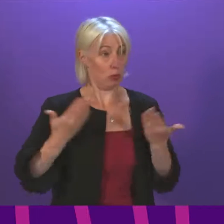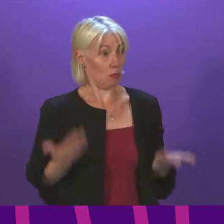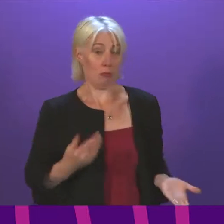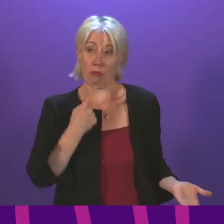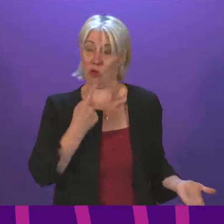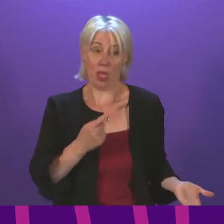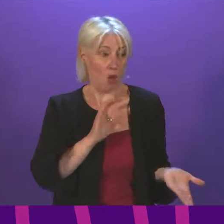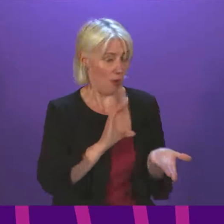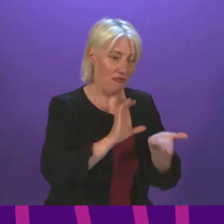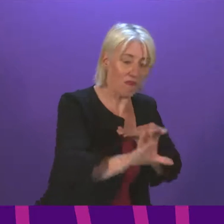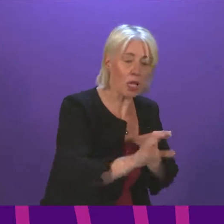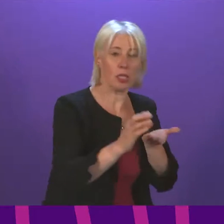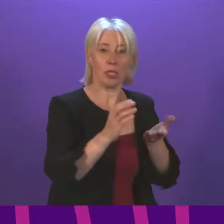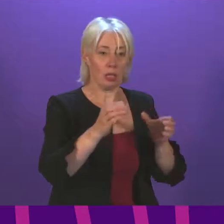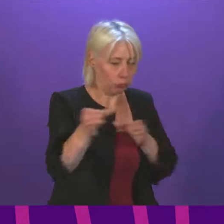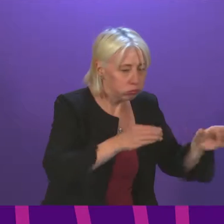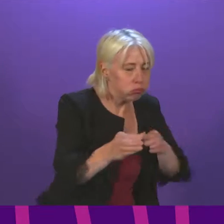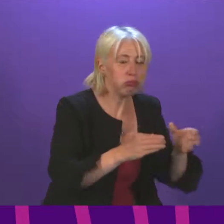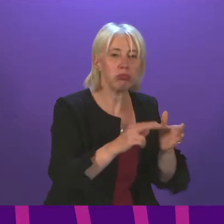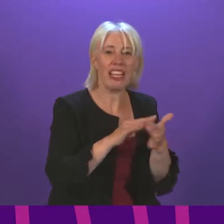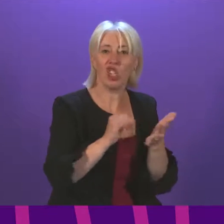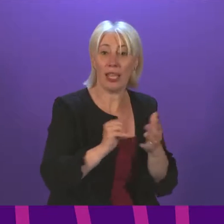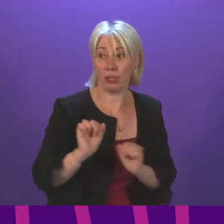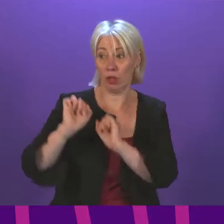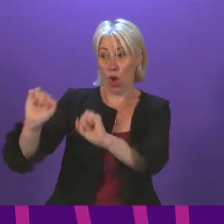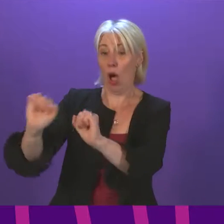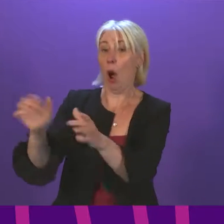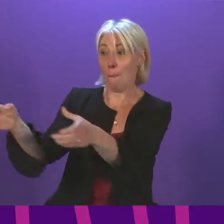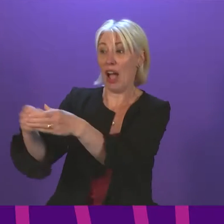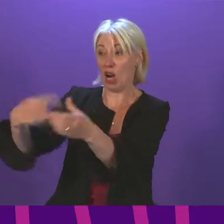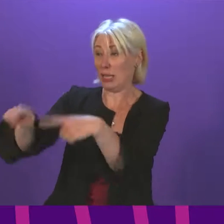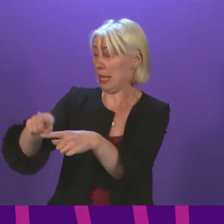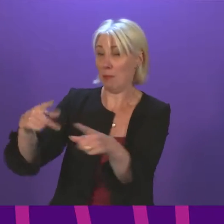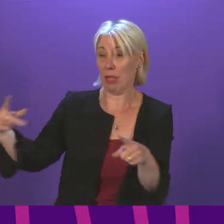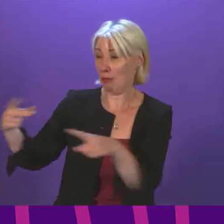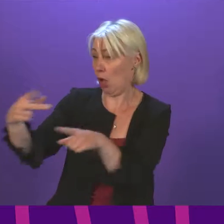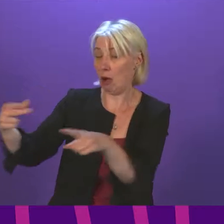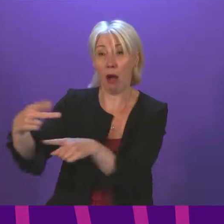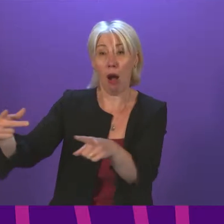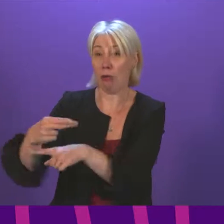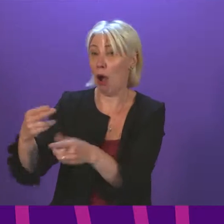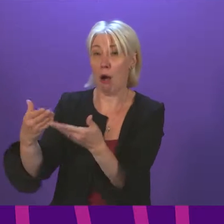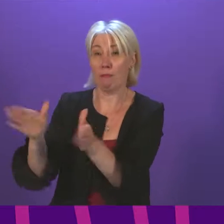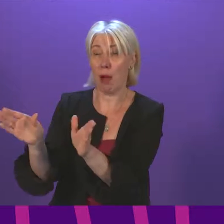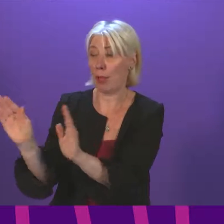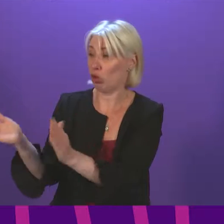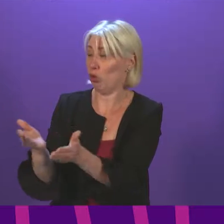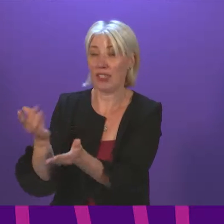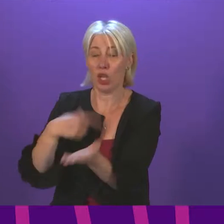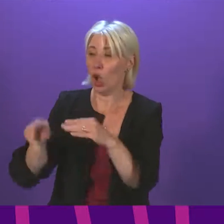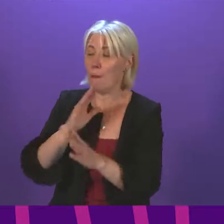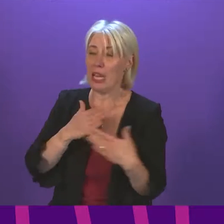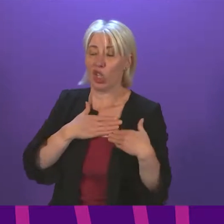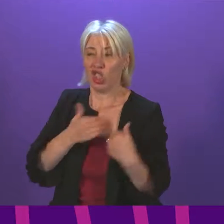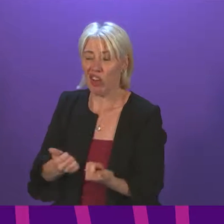of funding and staffing the NHS, compared to her party's record of cutting public services, not being remotely as generous as we have been